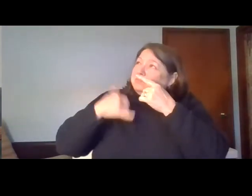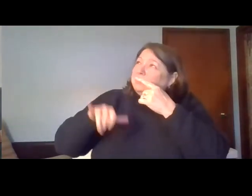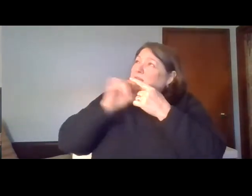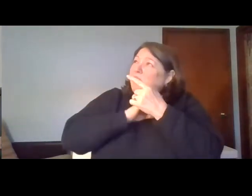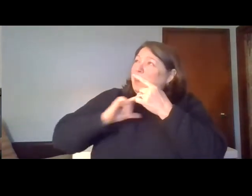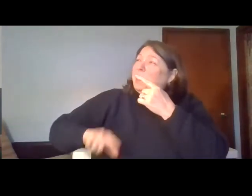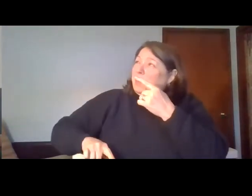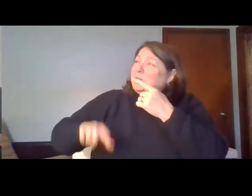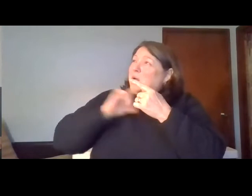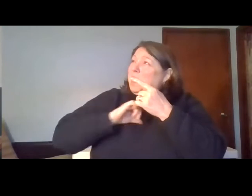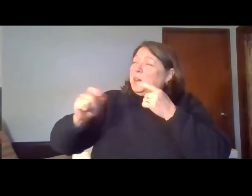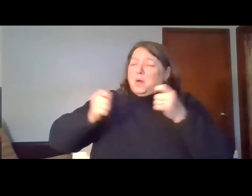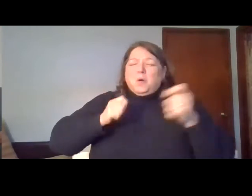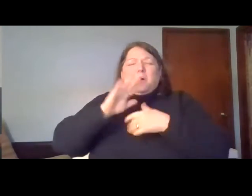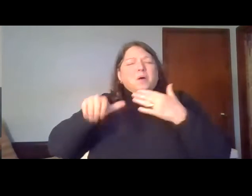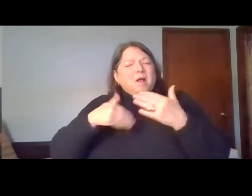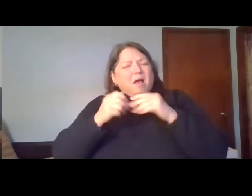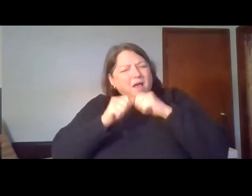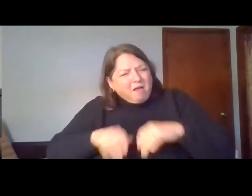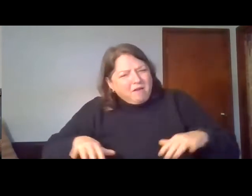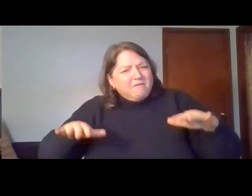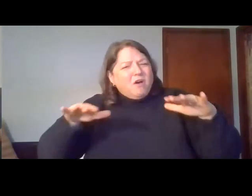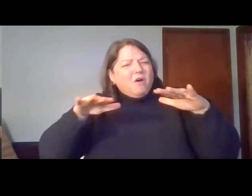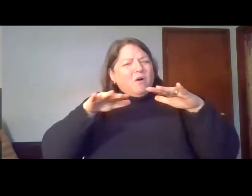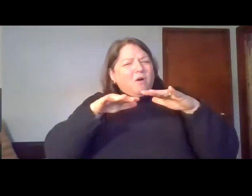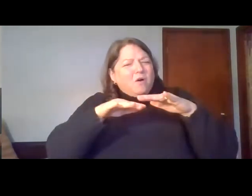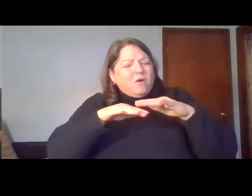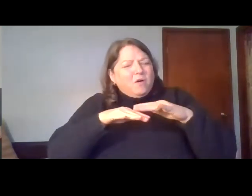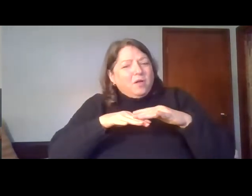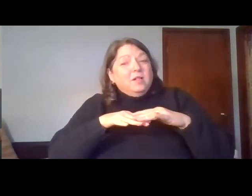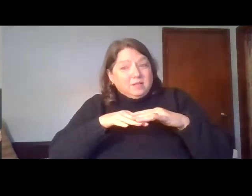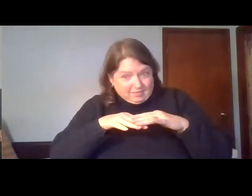is Lord, Lord of all.